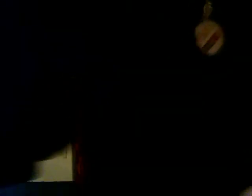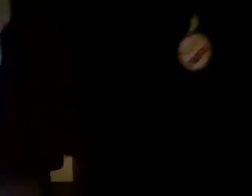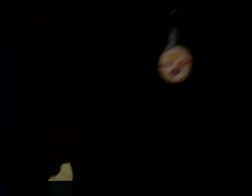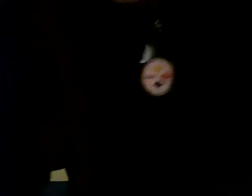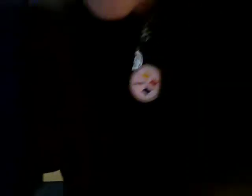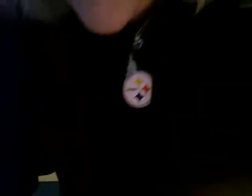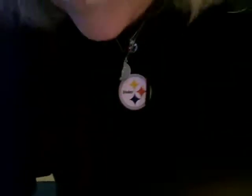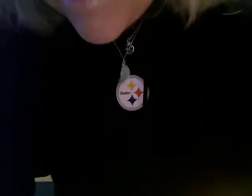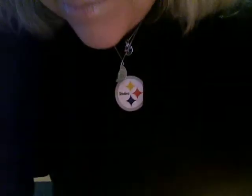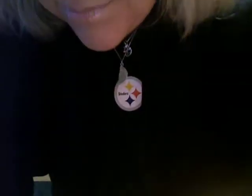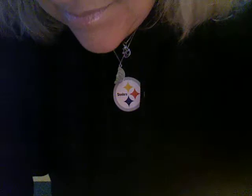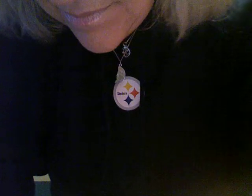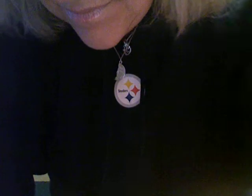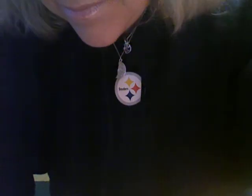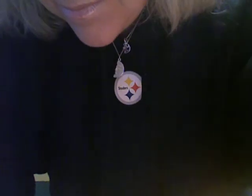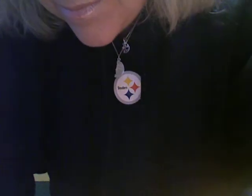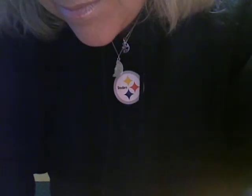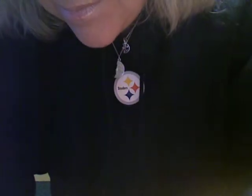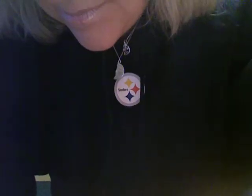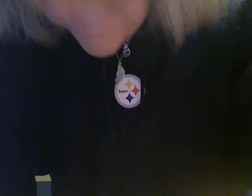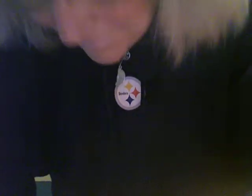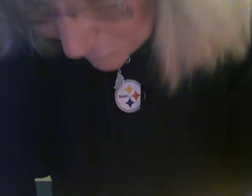I'll find a way I'll find a way I'll find a way Thank you.